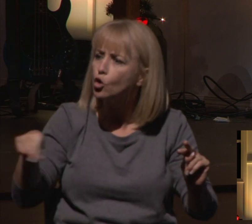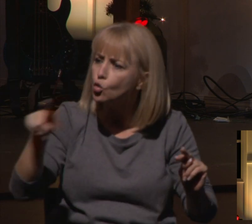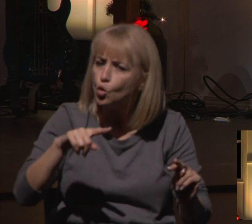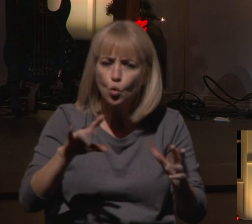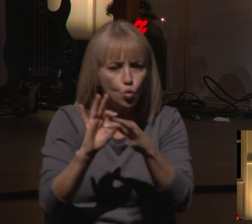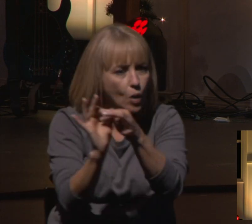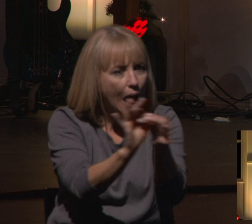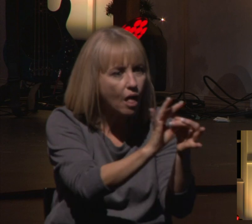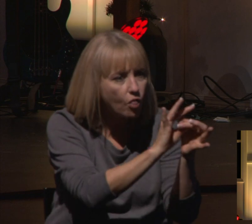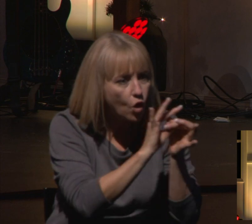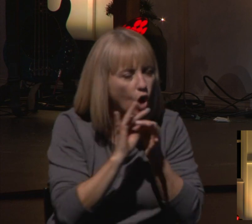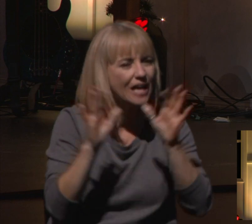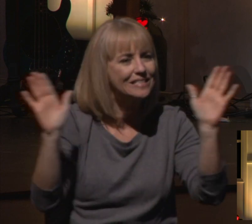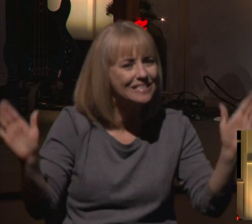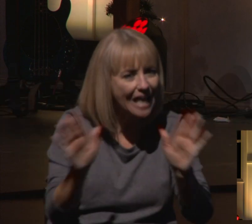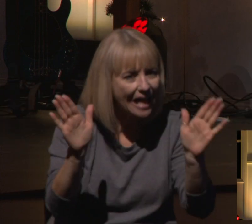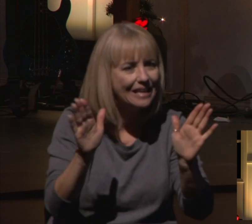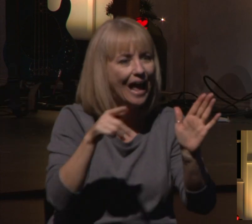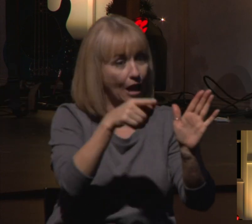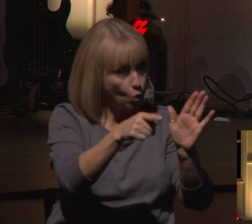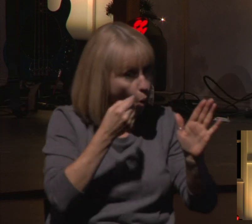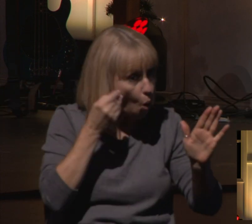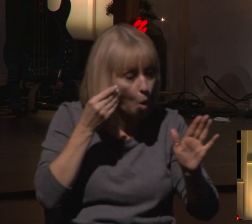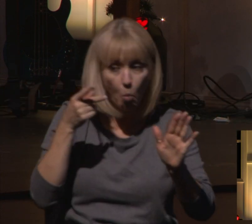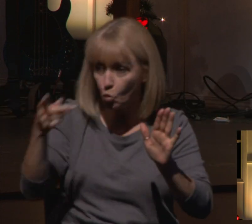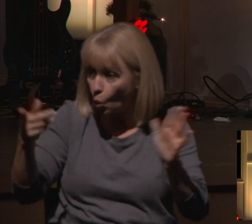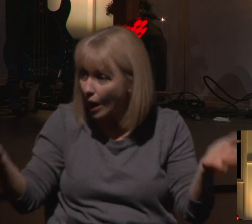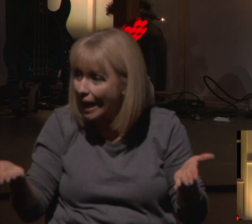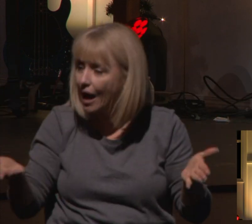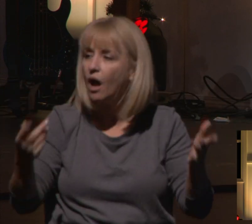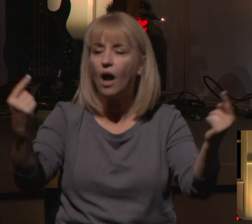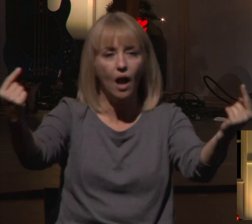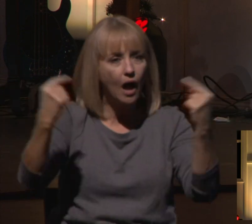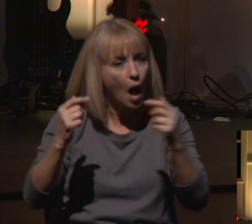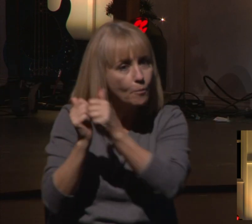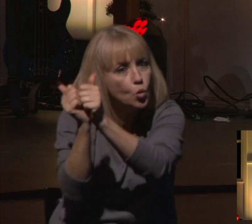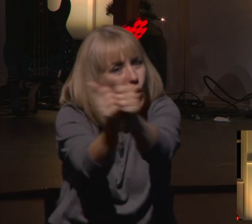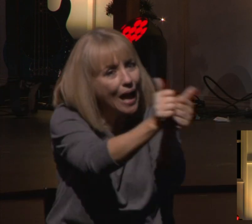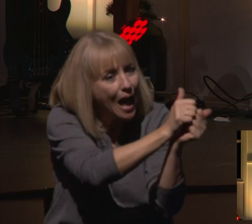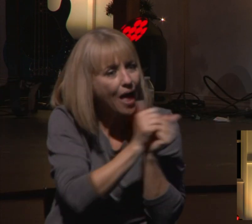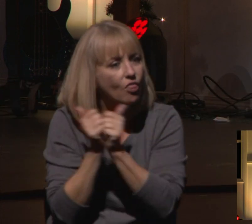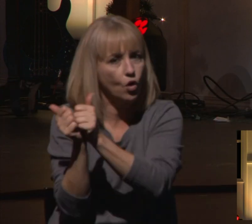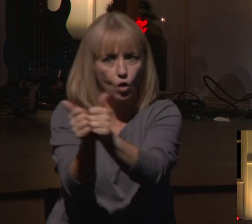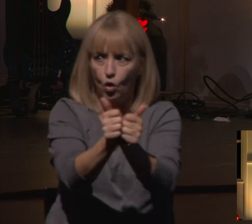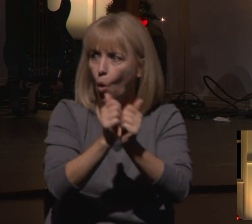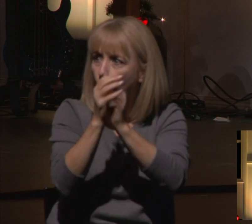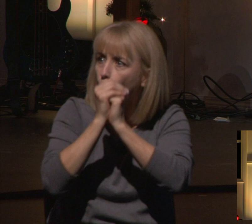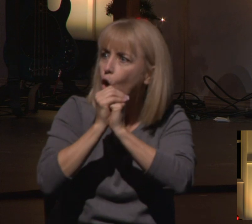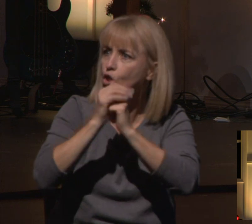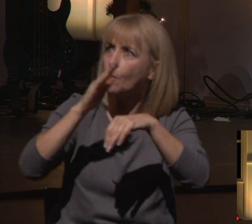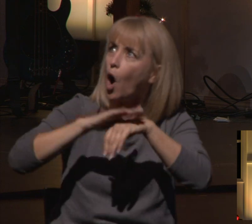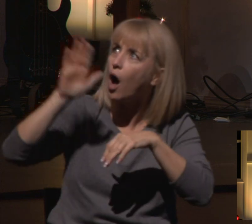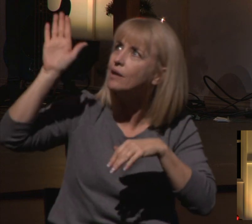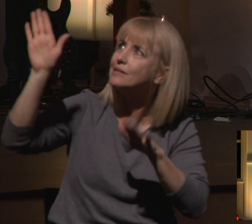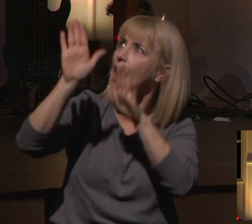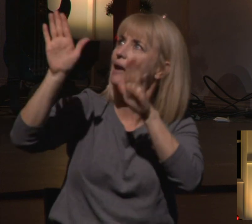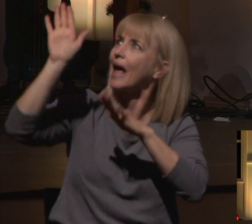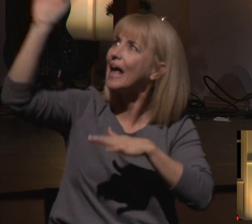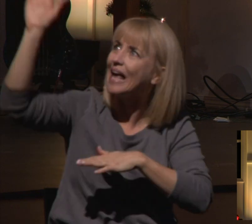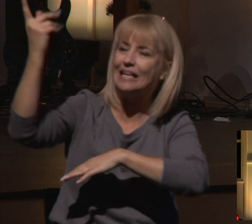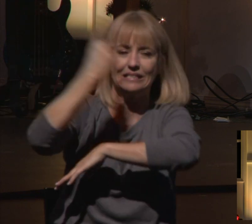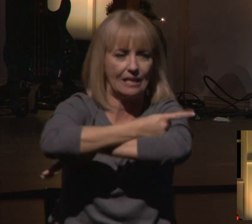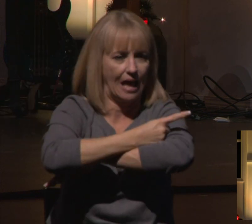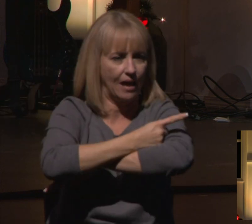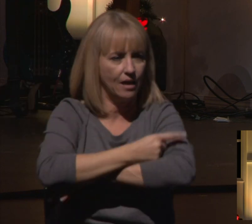family, make it a habit of yours to join together every Lord's And this is the challenge I would give you. Be with us every